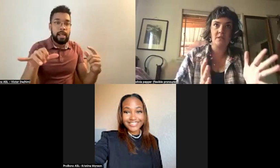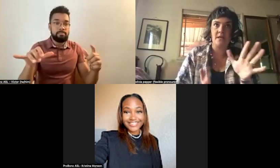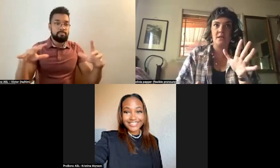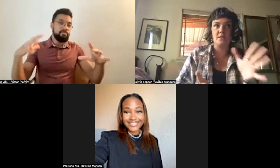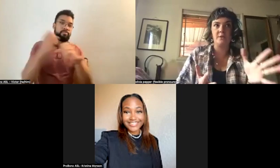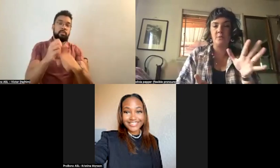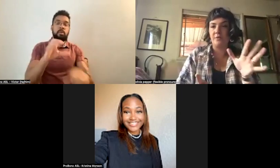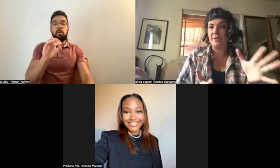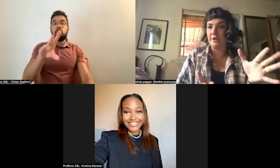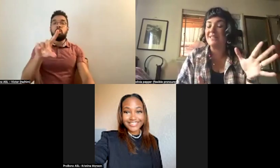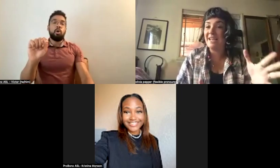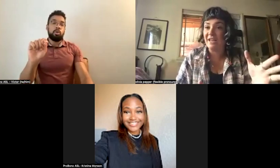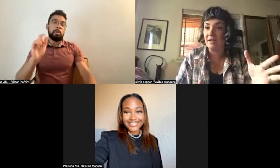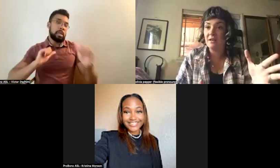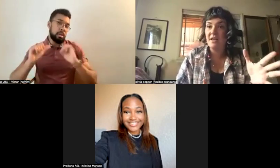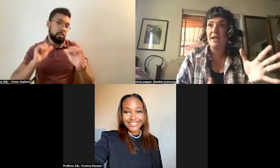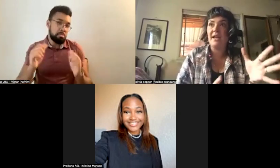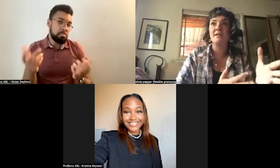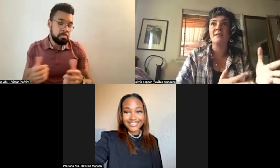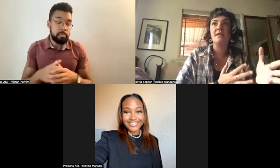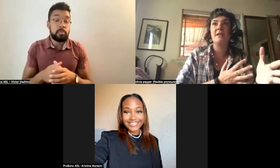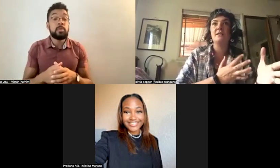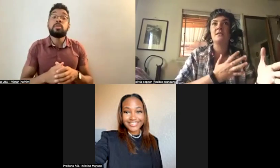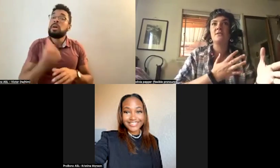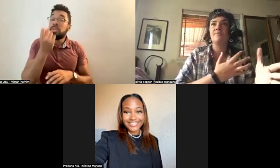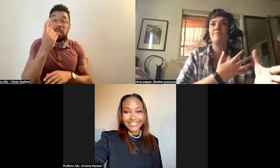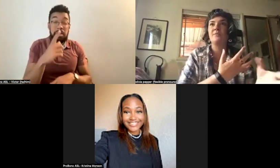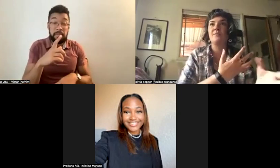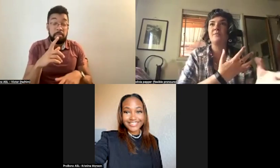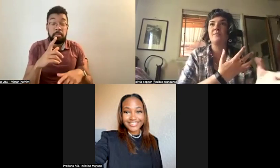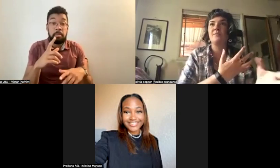that this ritual theater has taken, and it is